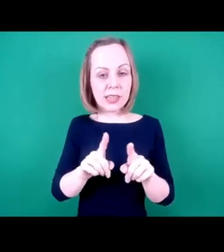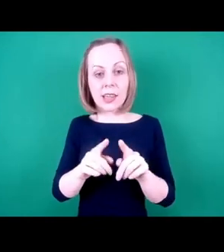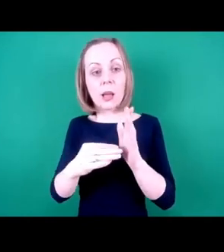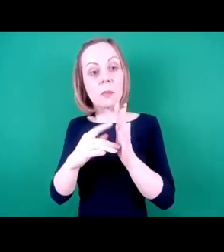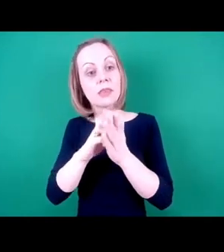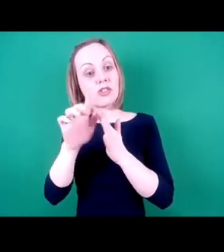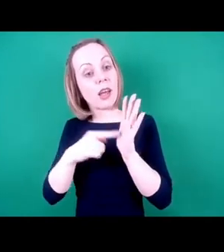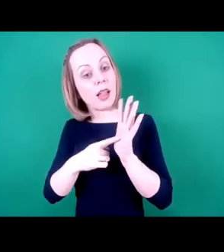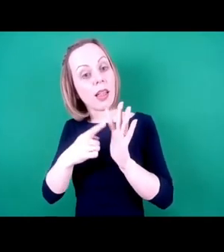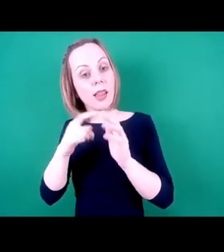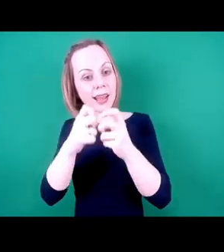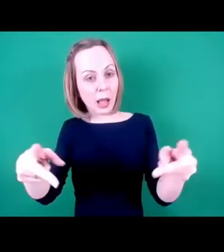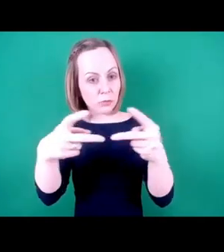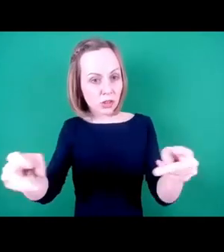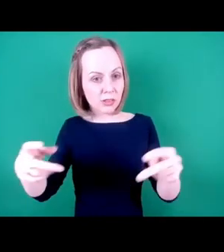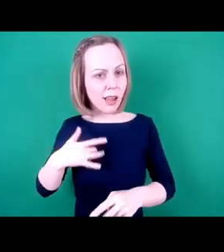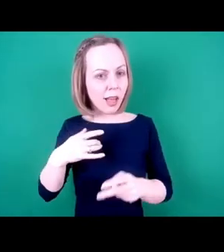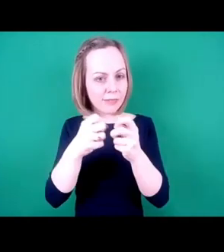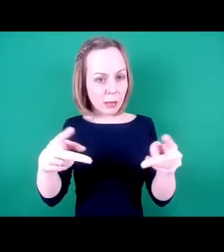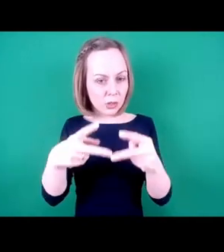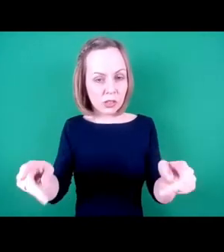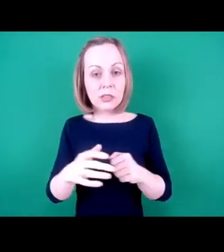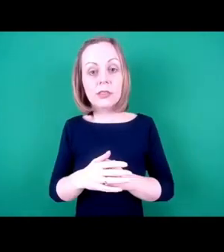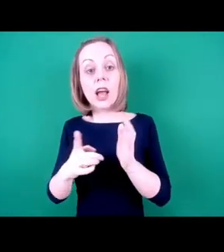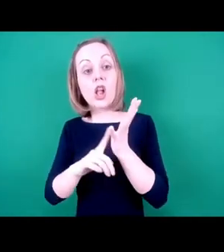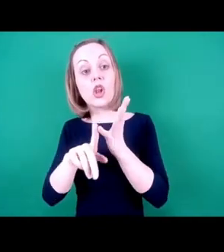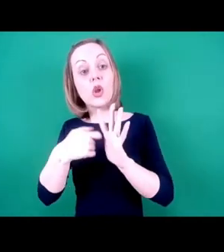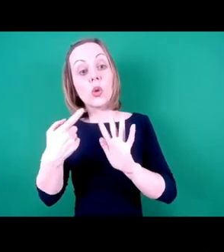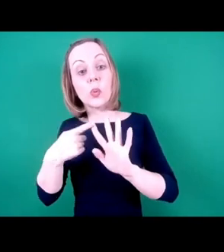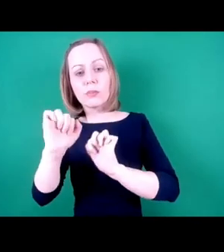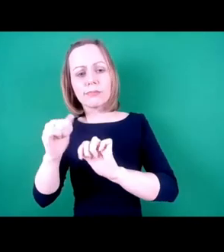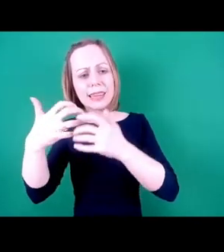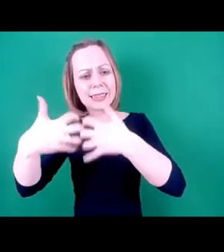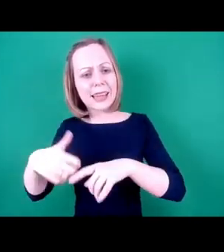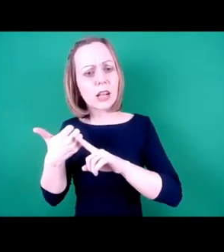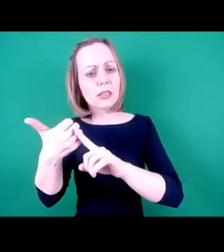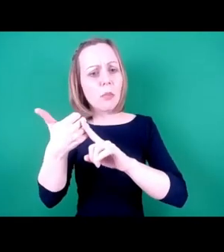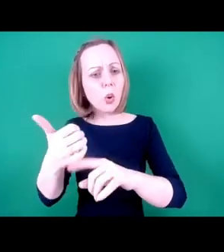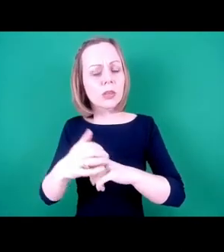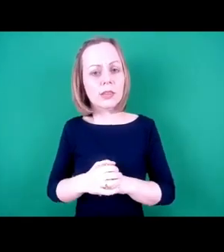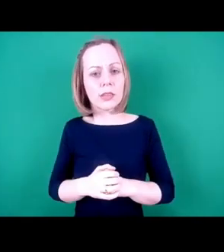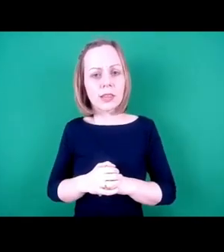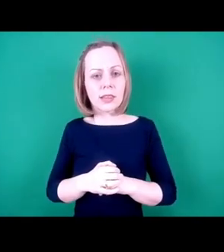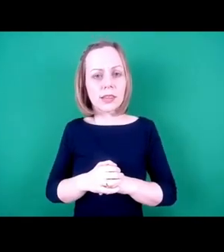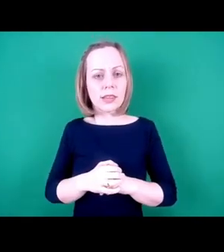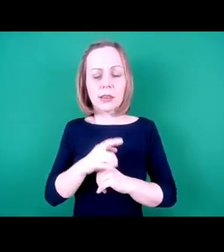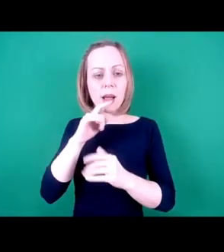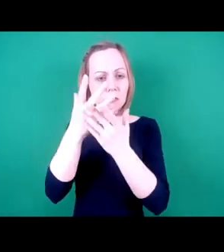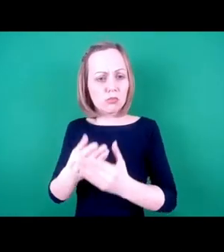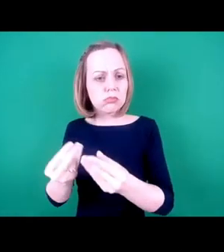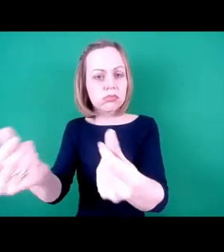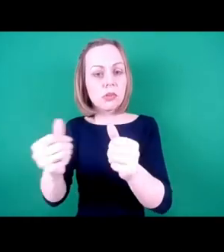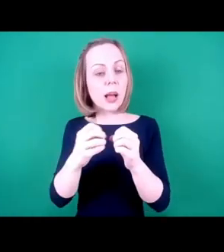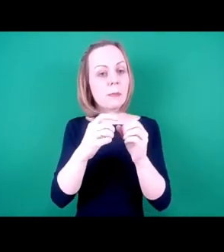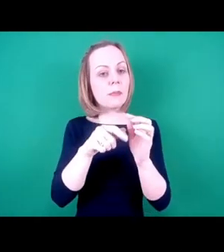live captions. And big thank you to Luke for the technical support for making it all run very smoothly. And Bethany